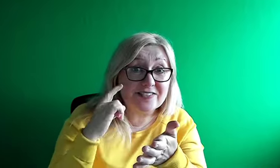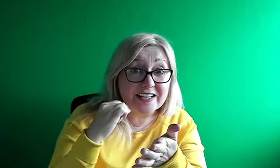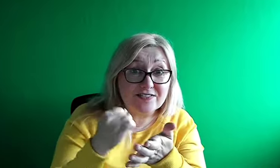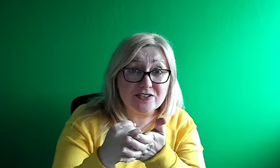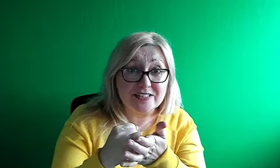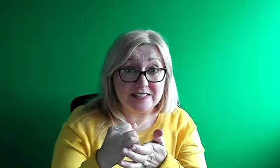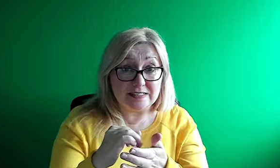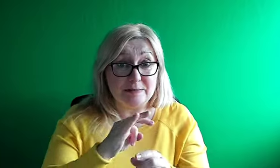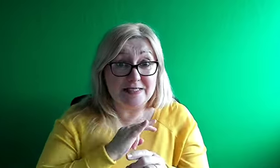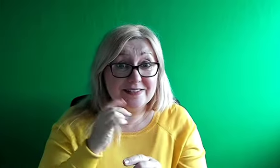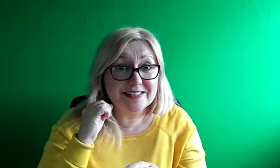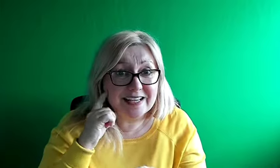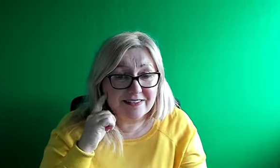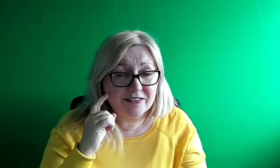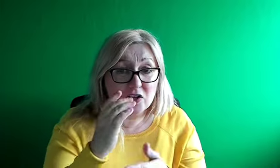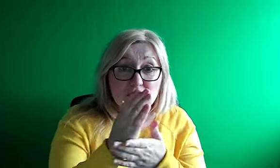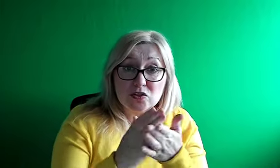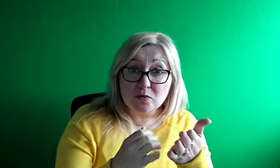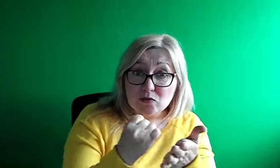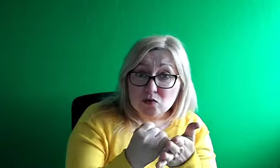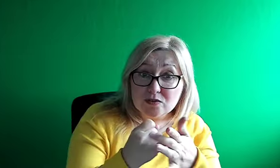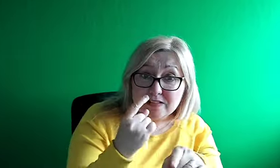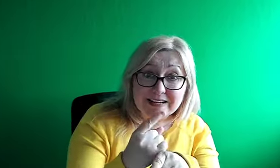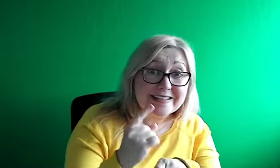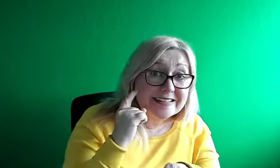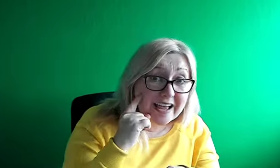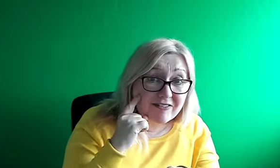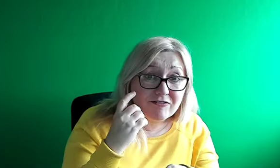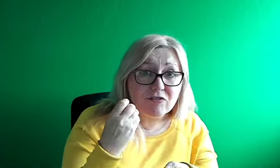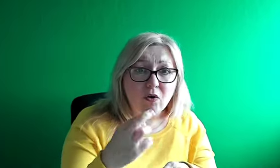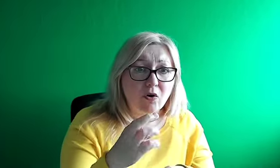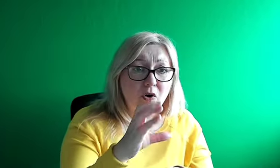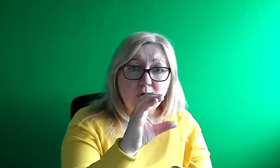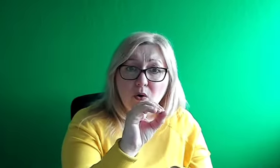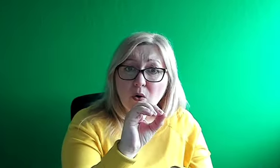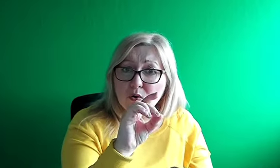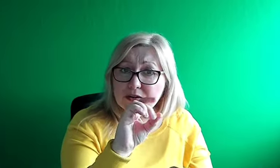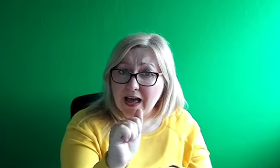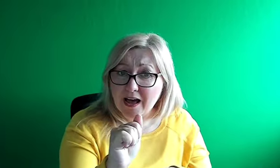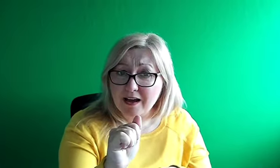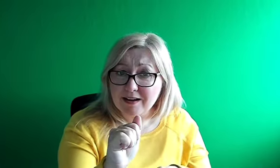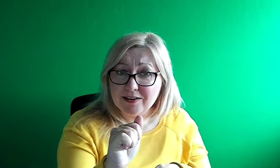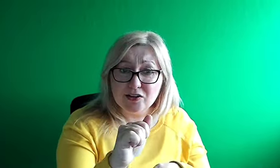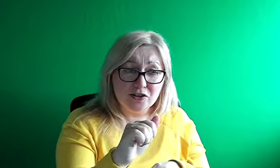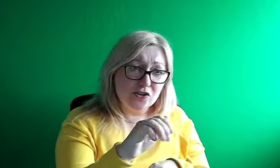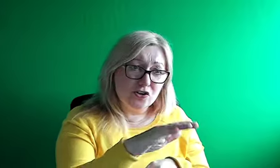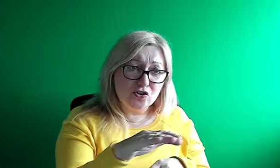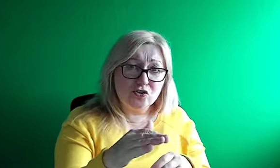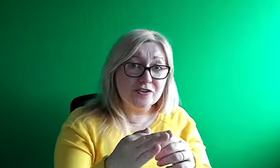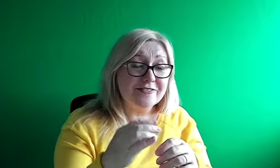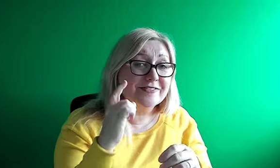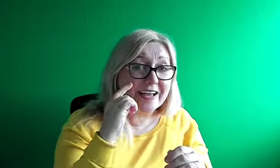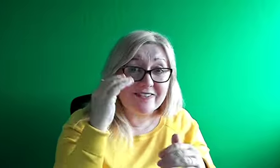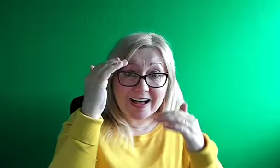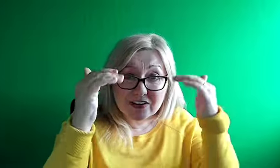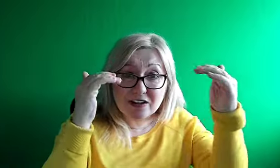some of the students are deaf or hard of hearing, process of children in deaf models, but there are people just like me that have no link to the deaf community,